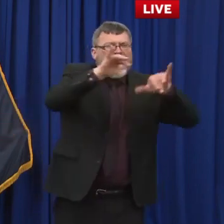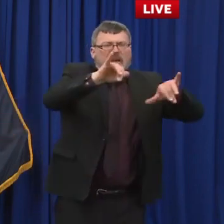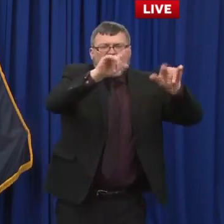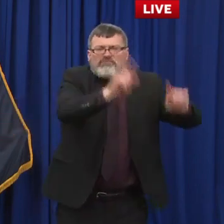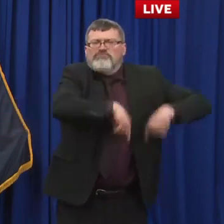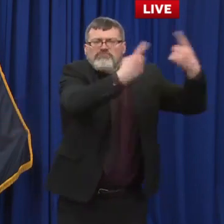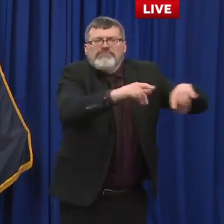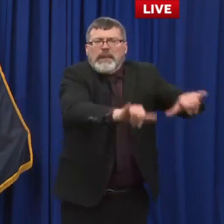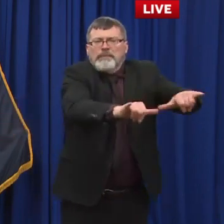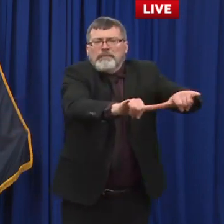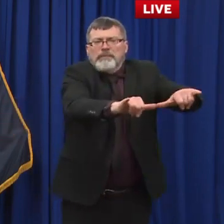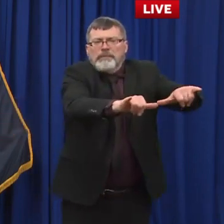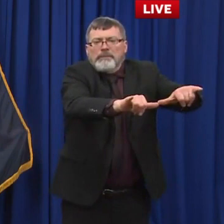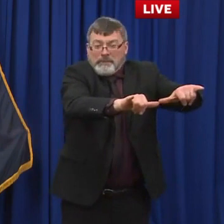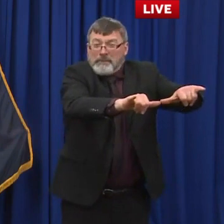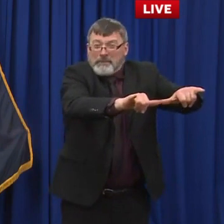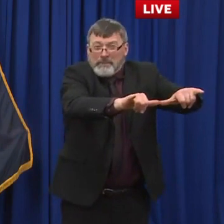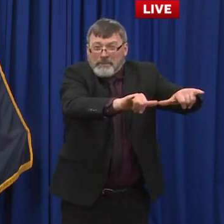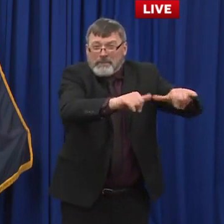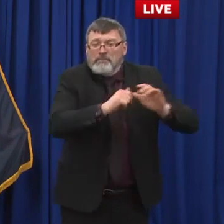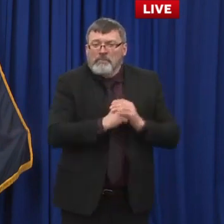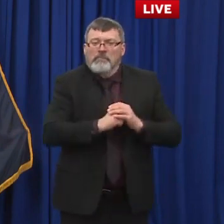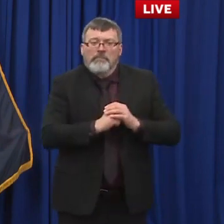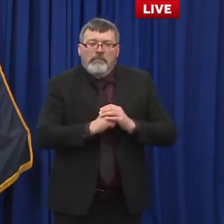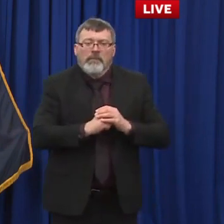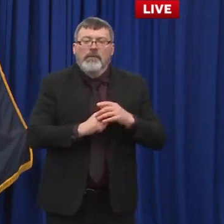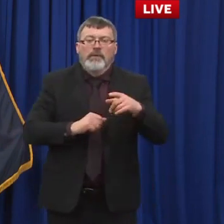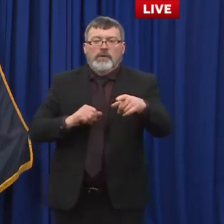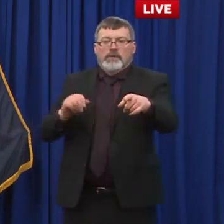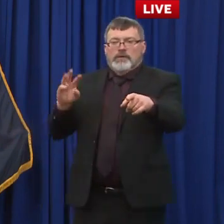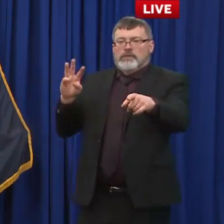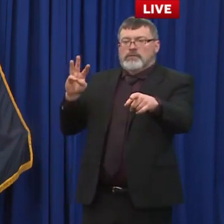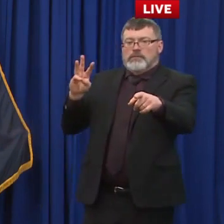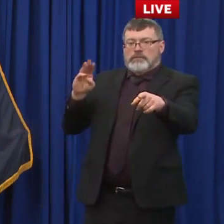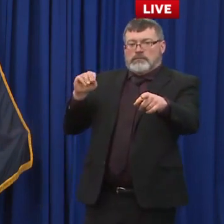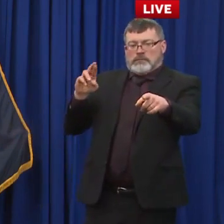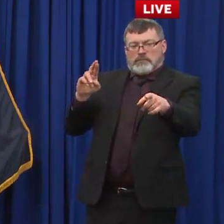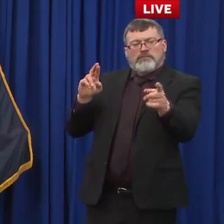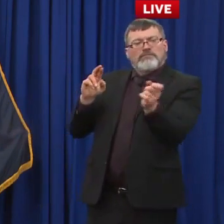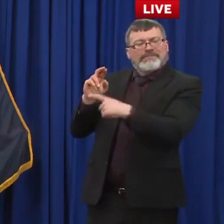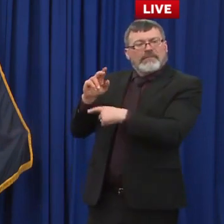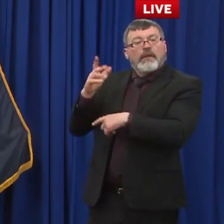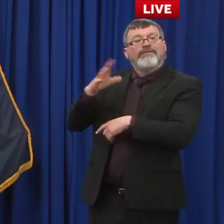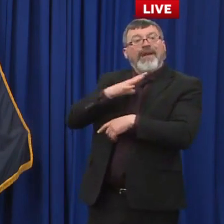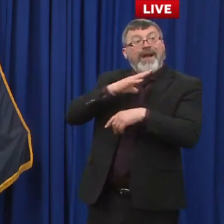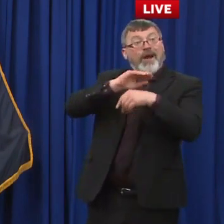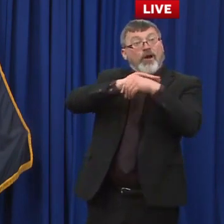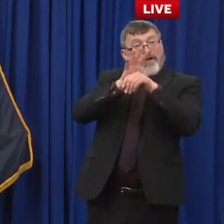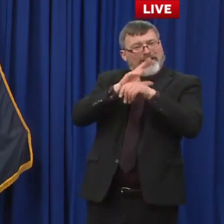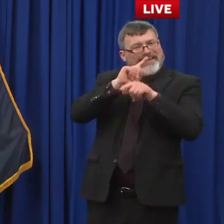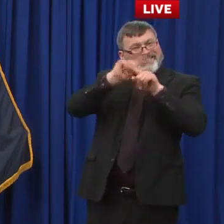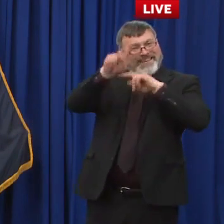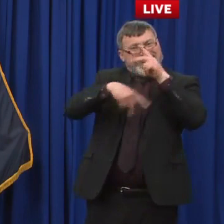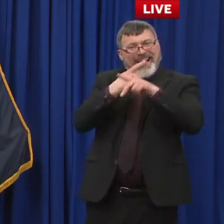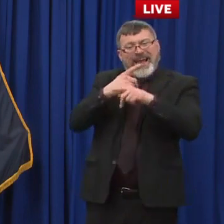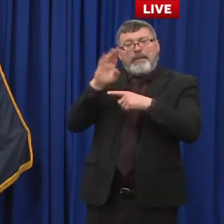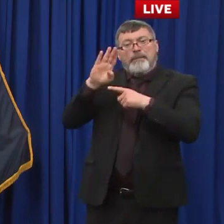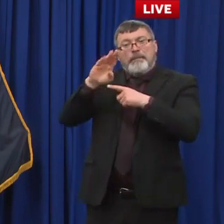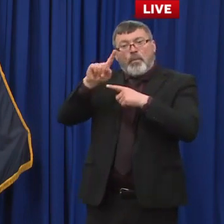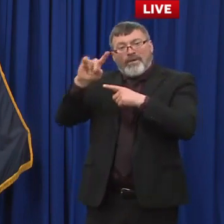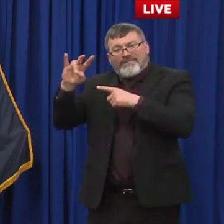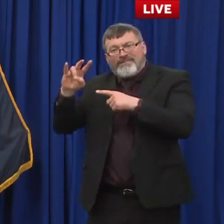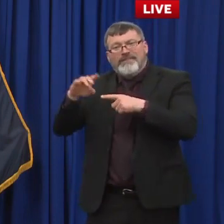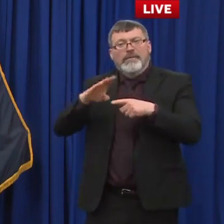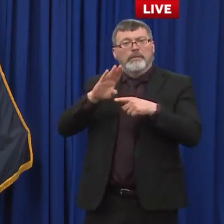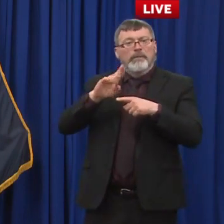The contagiousness of these variants is pretty high, and that's we're seeing more and more of the variants as the percentage of the whole. Do you expect the